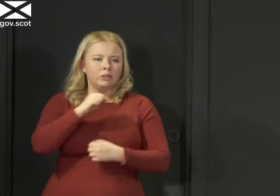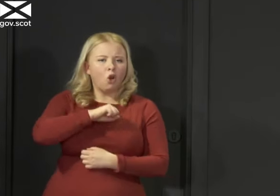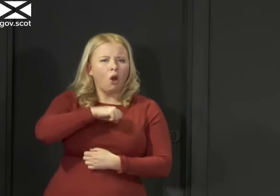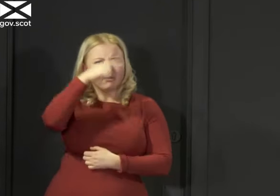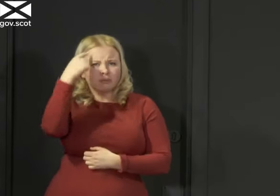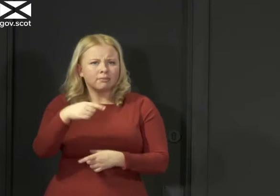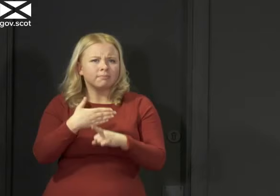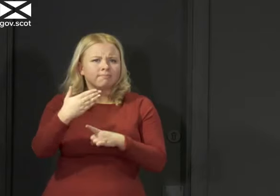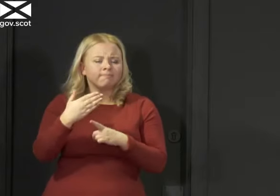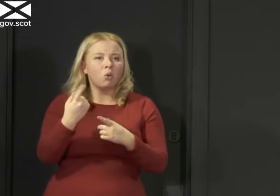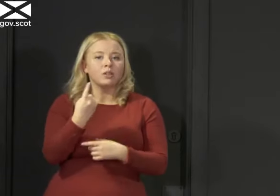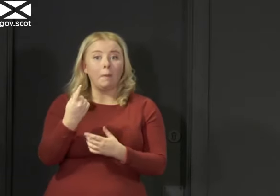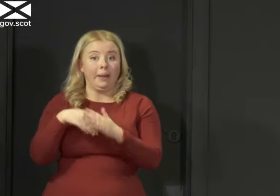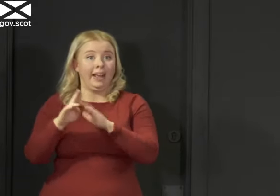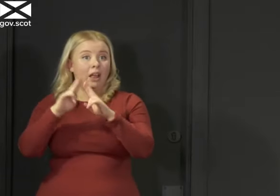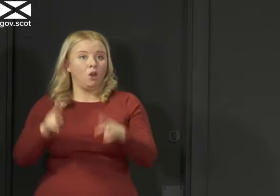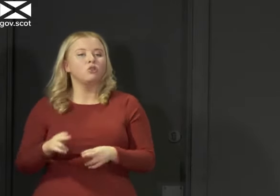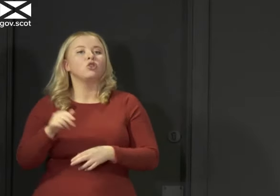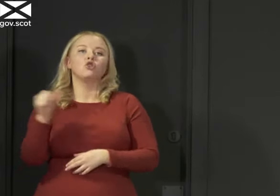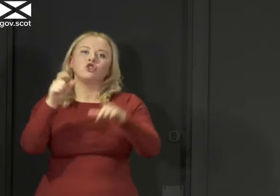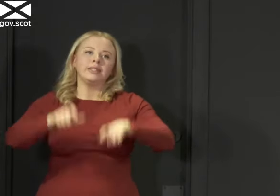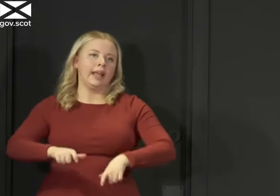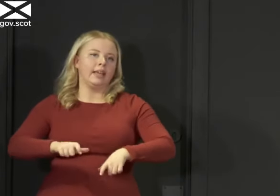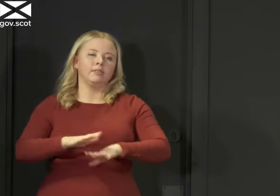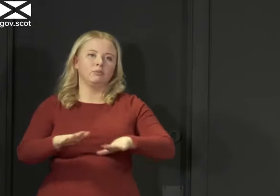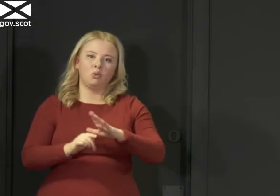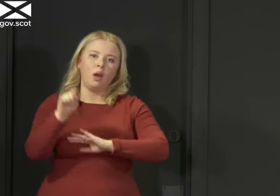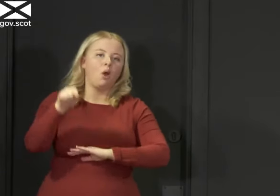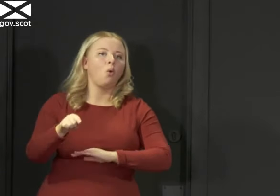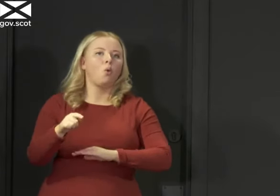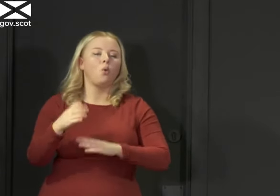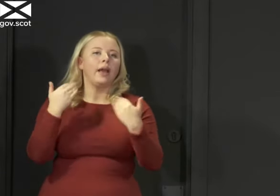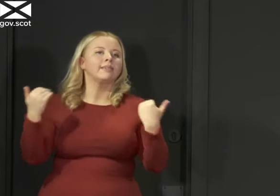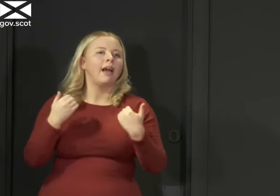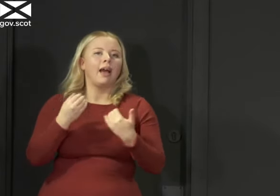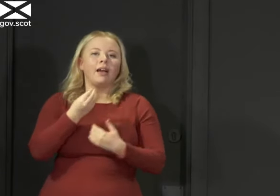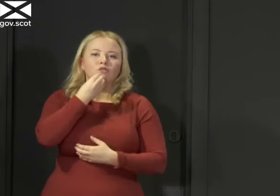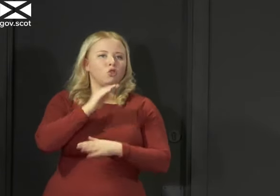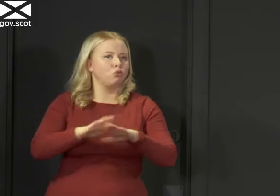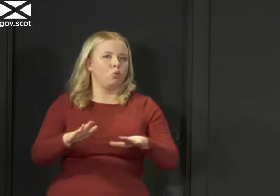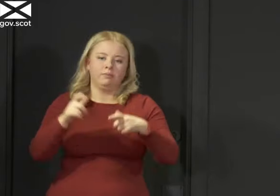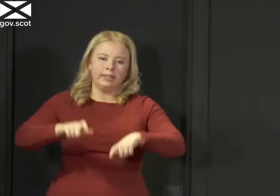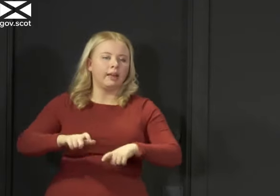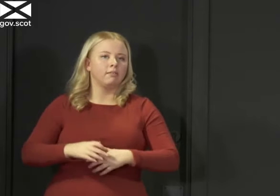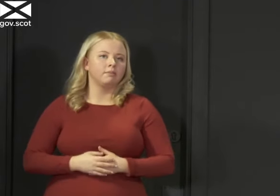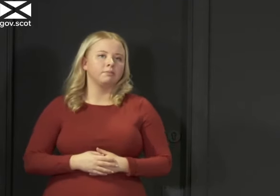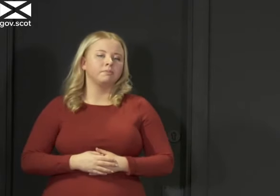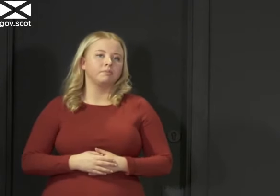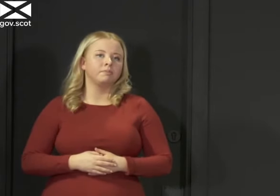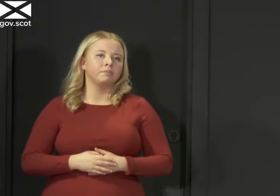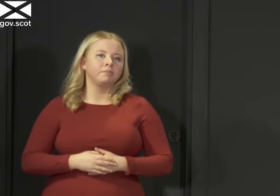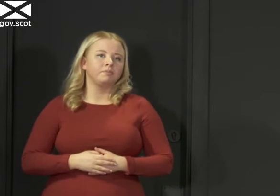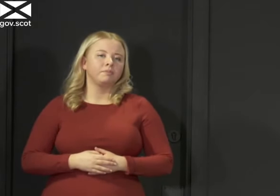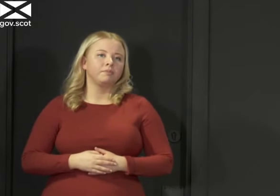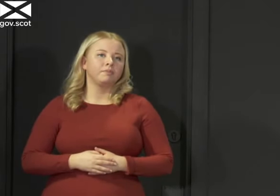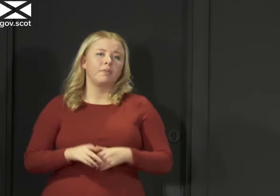your household has symptoms, then you should stay at home completely. You should not even go out for the essential purposes that I've mentioned. This is,